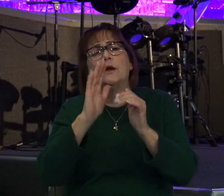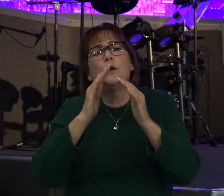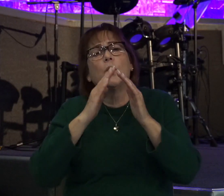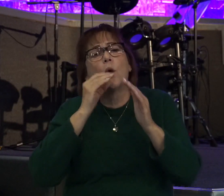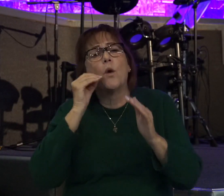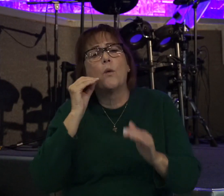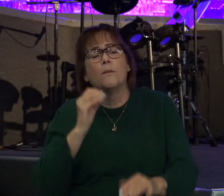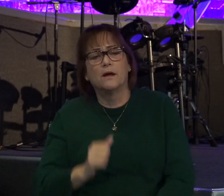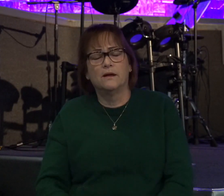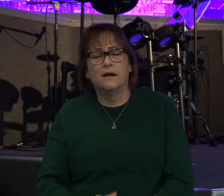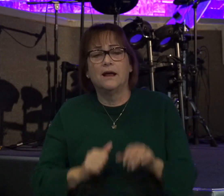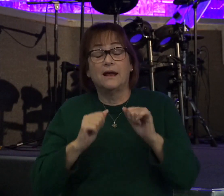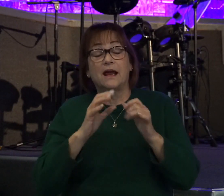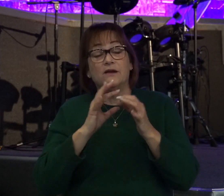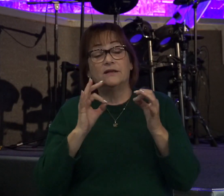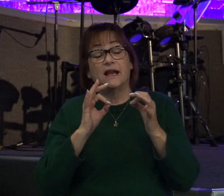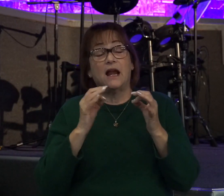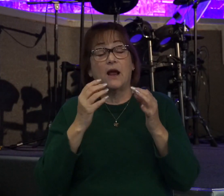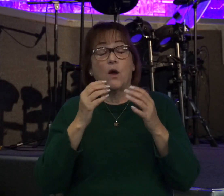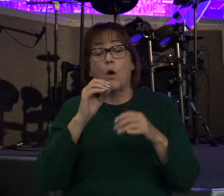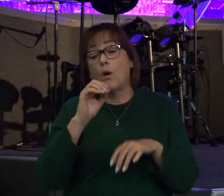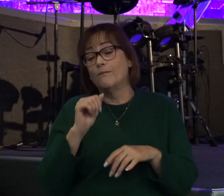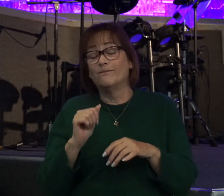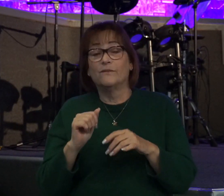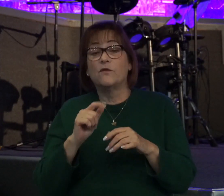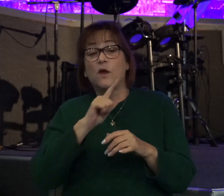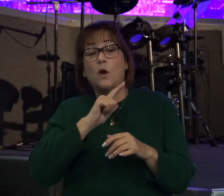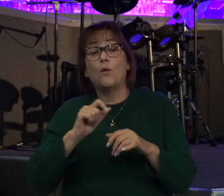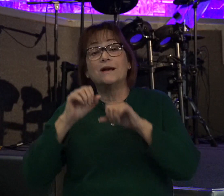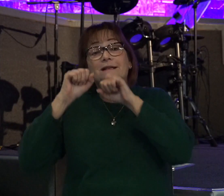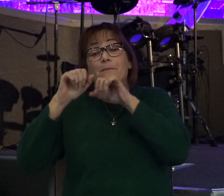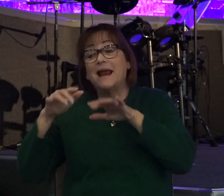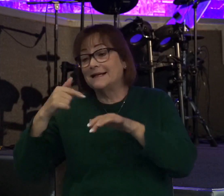Can you say like Obed-Edom that the Lord is blessing me and my household?